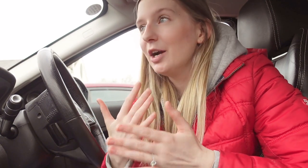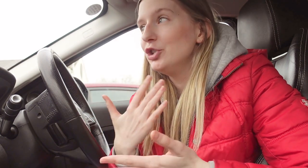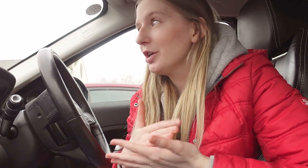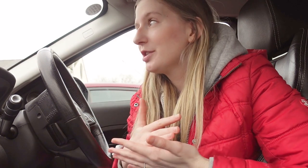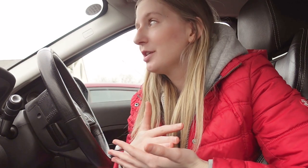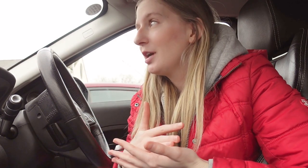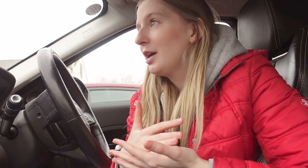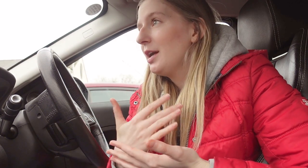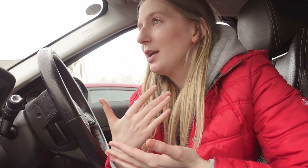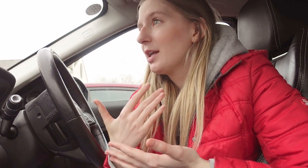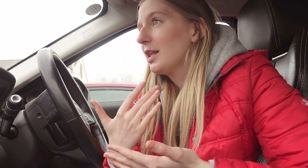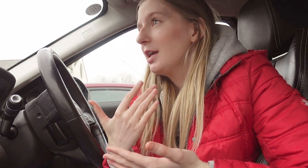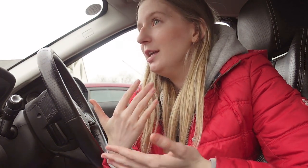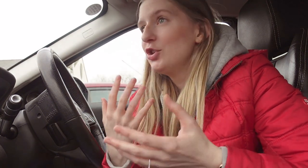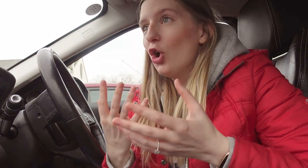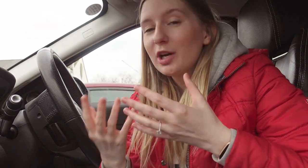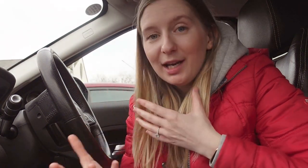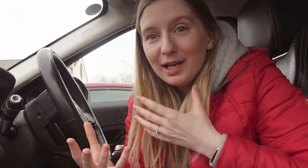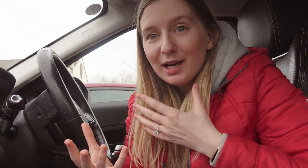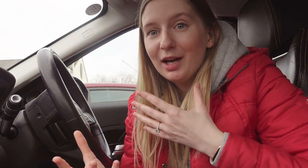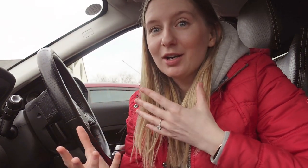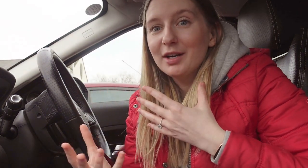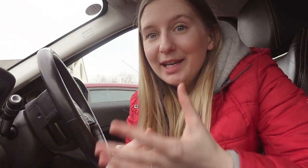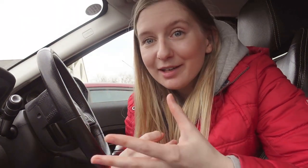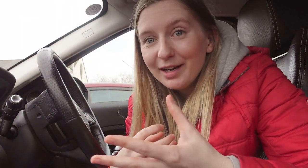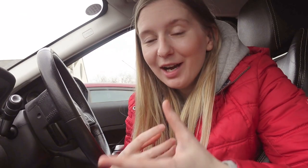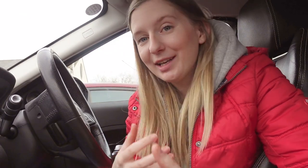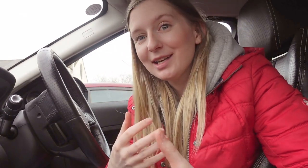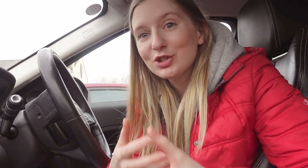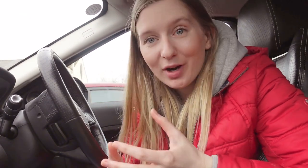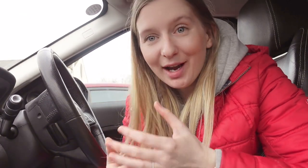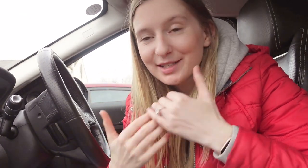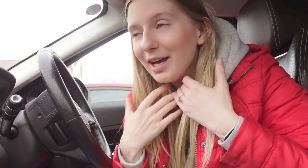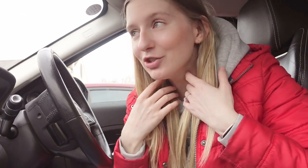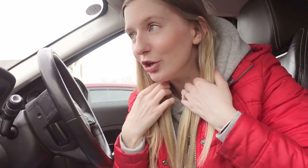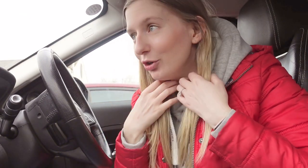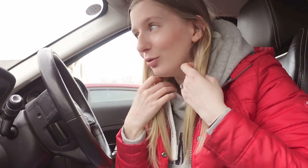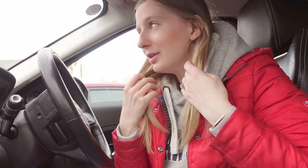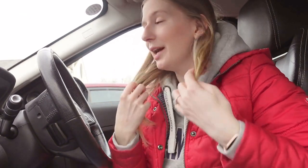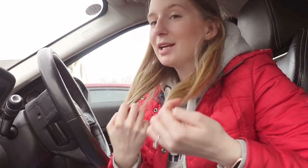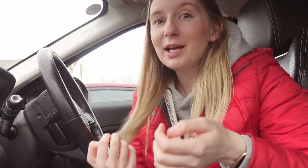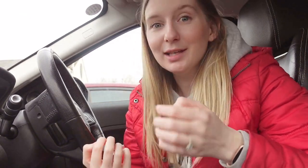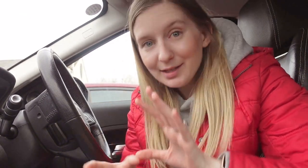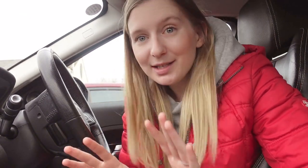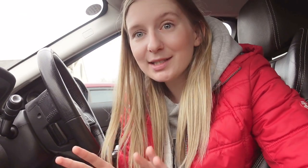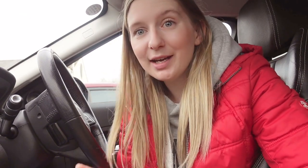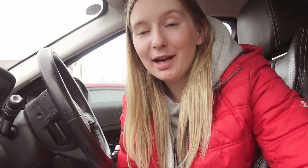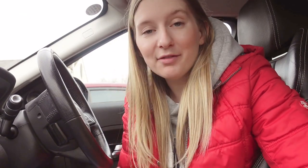I just it's not clear I can't hear it I get stressed and so like listening to sat nav